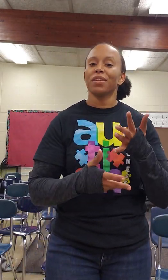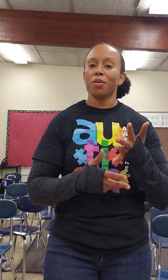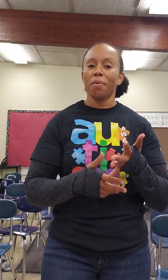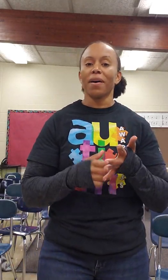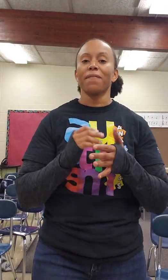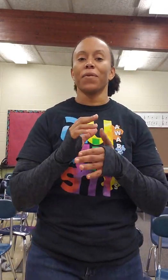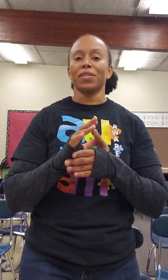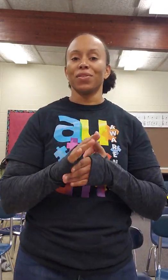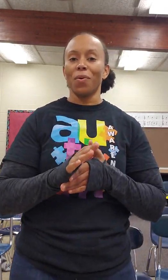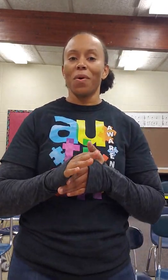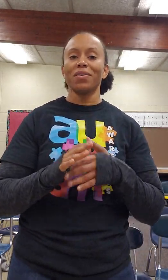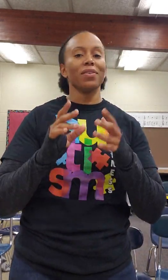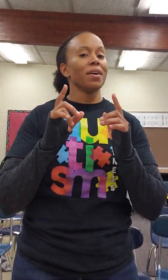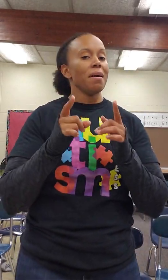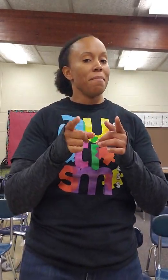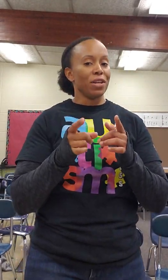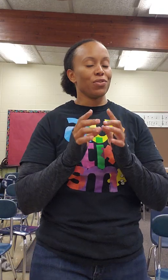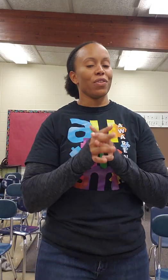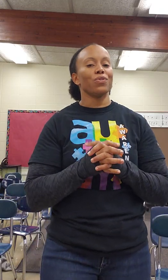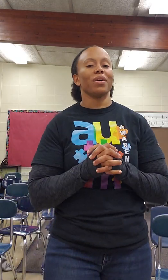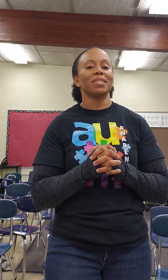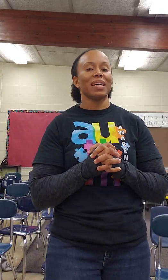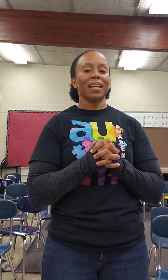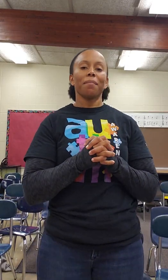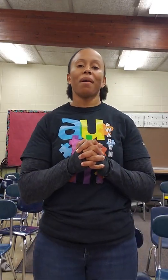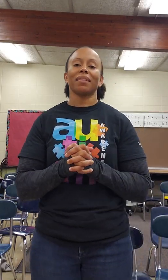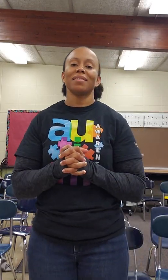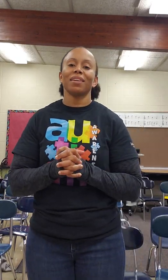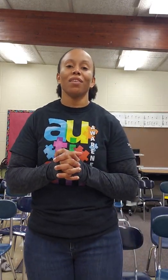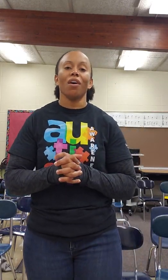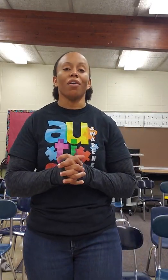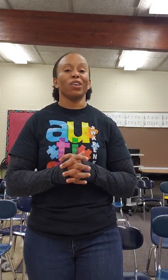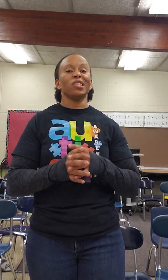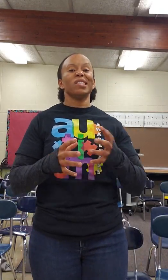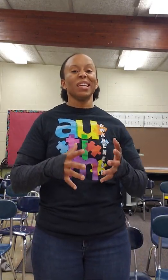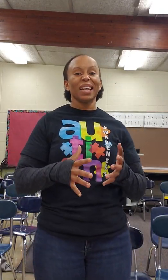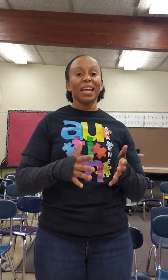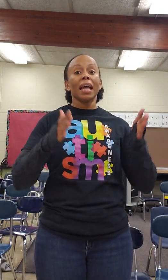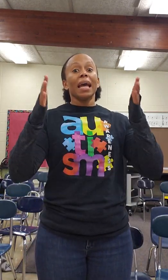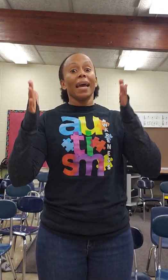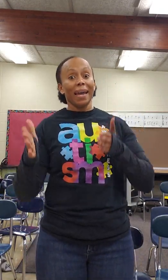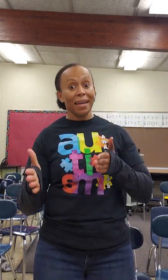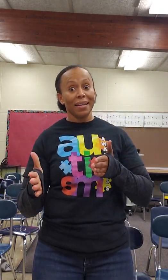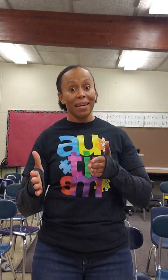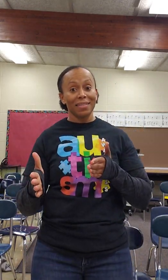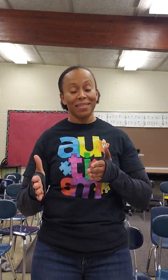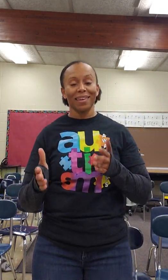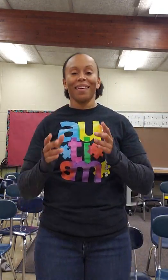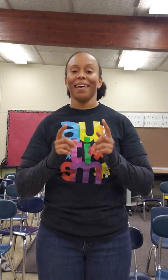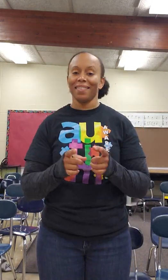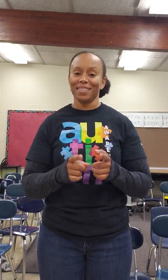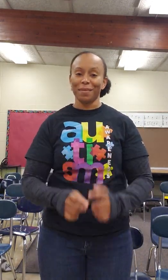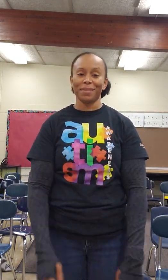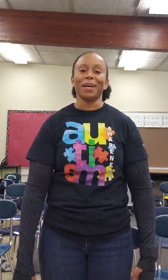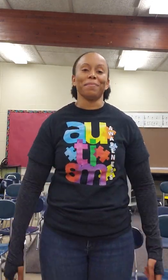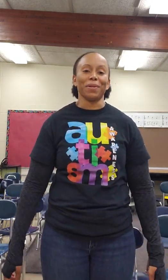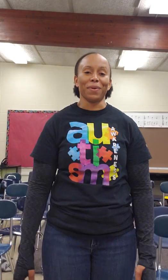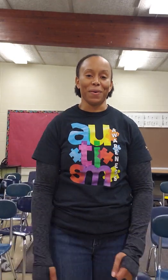and your part for Snow Wonder. Make sure that you are singing and practicing along, singing and dancing at the same time. Here we go.